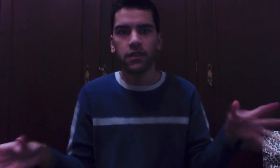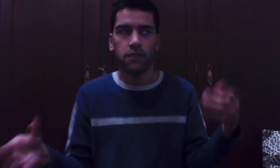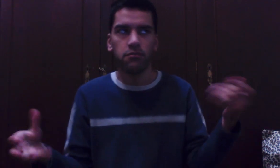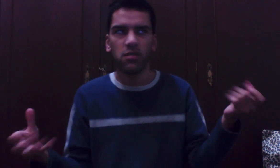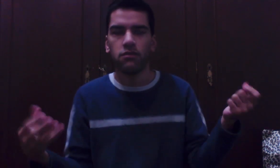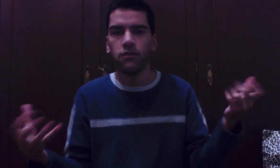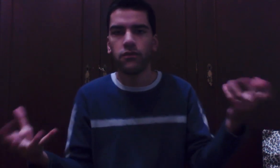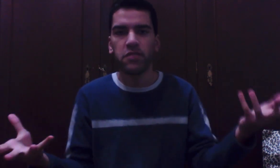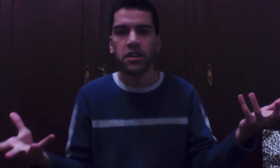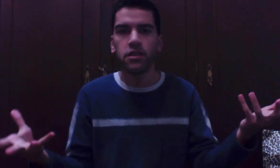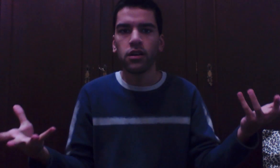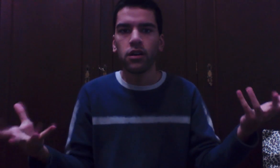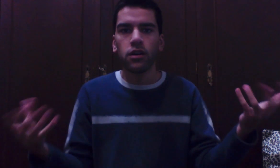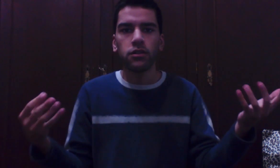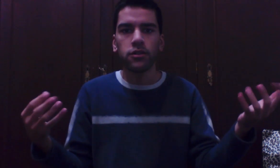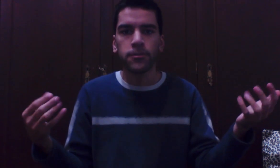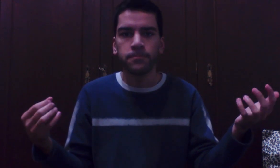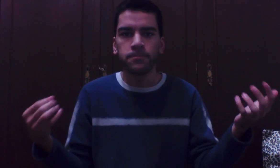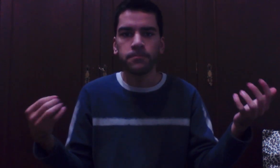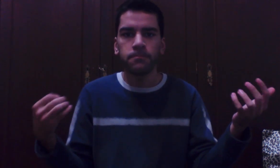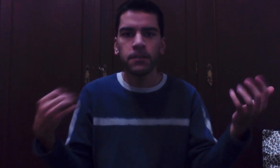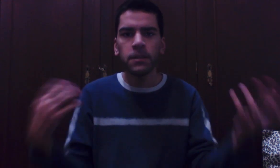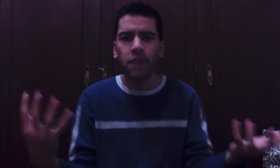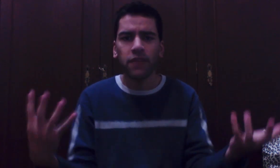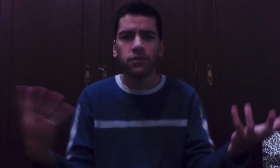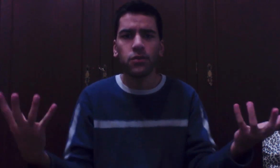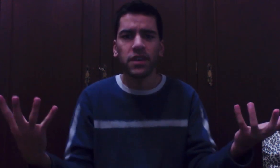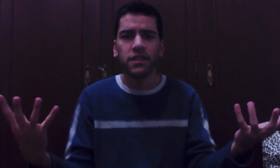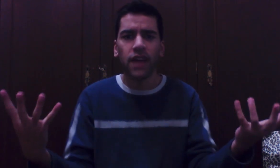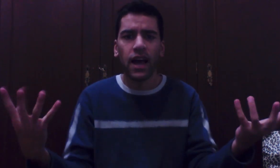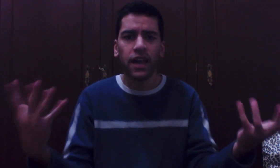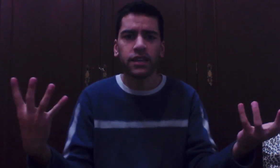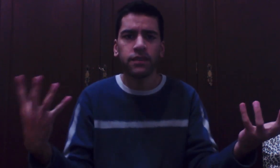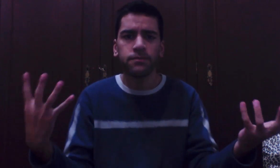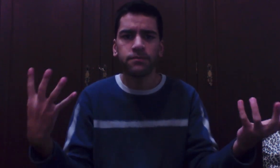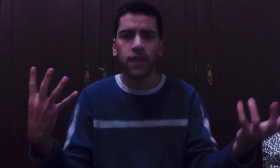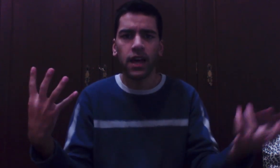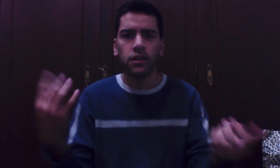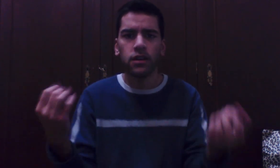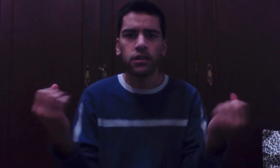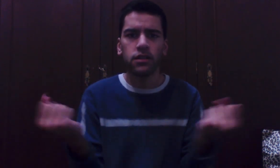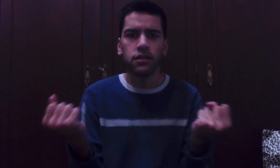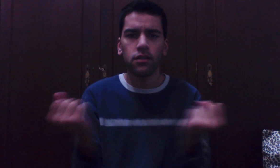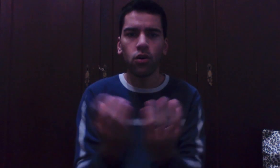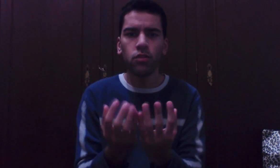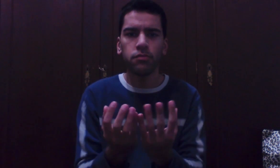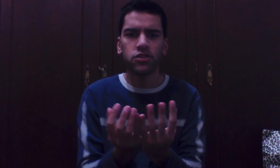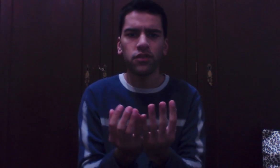have been for me. In this past few weeks I had this whole bunch of